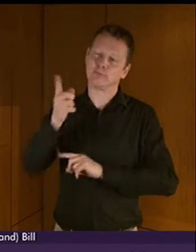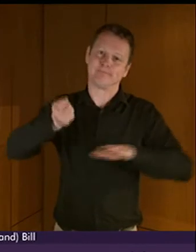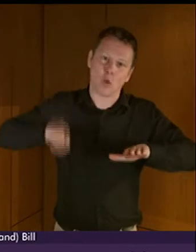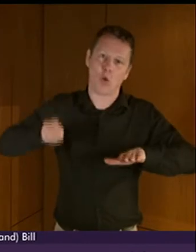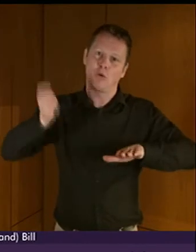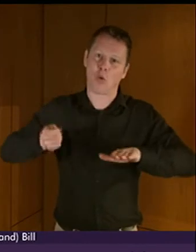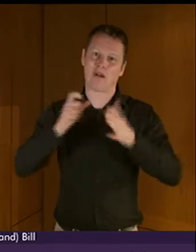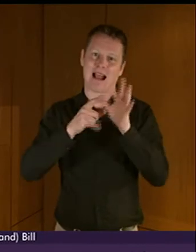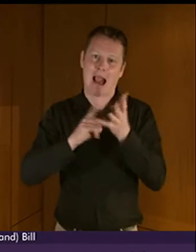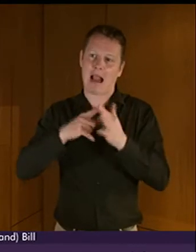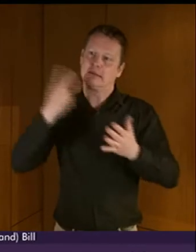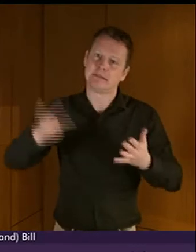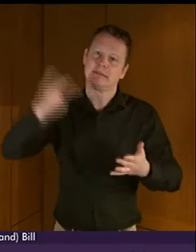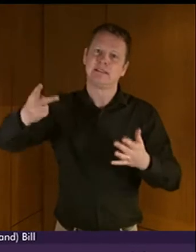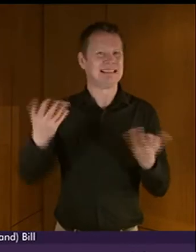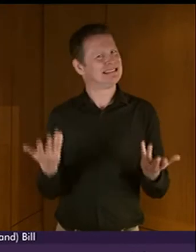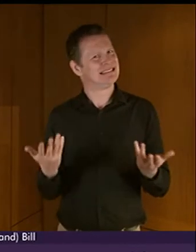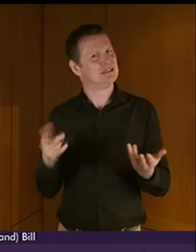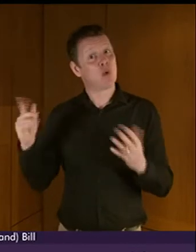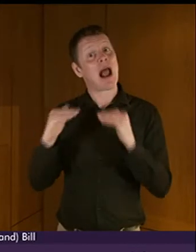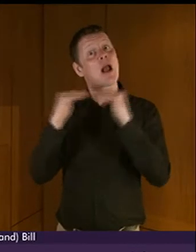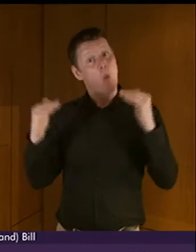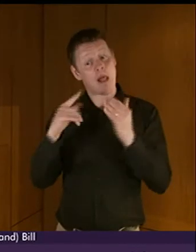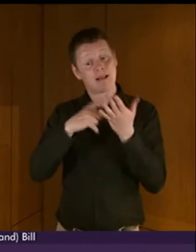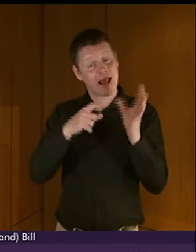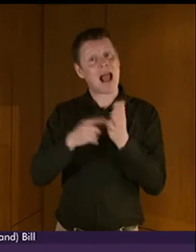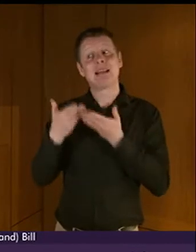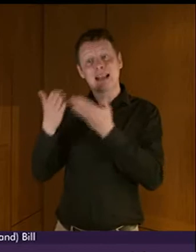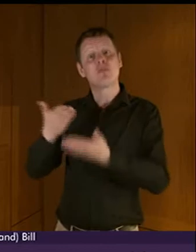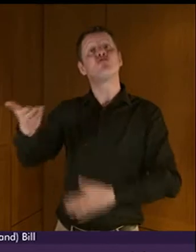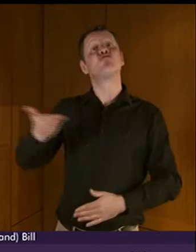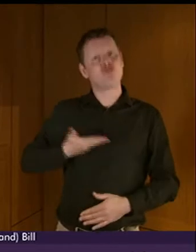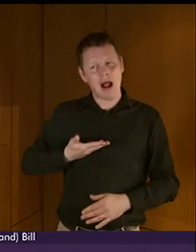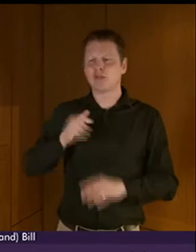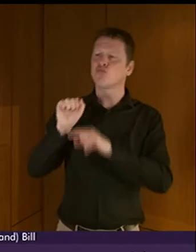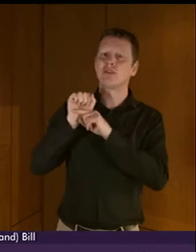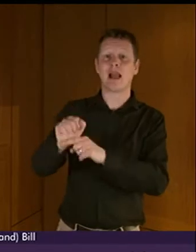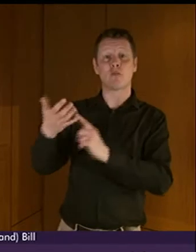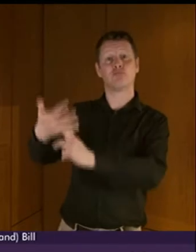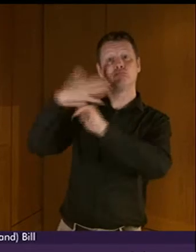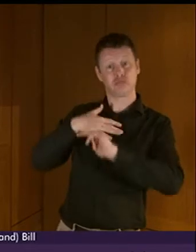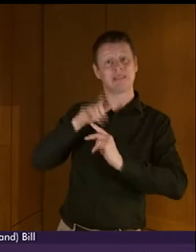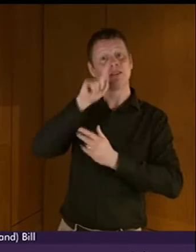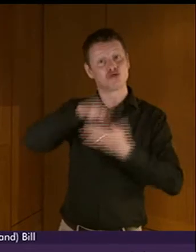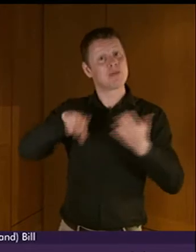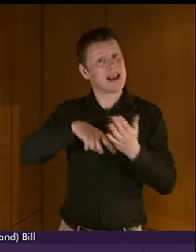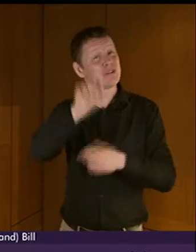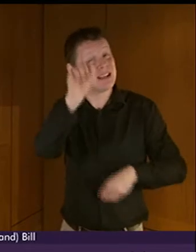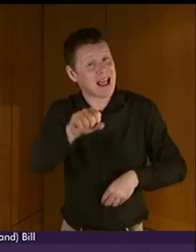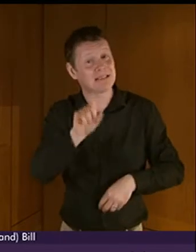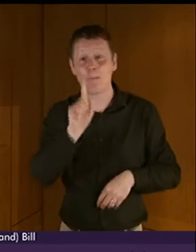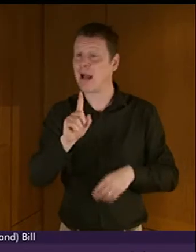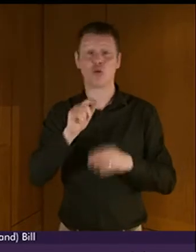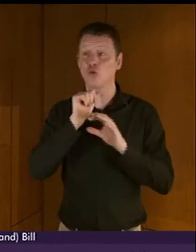go on to say that the Equality Act accords rights to individuals to protect them from discrimination but it does not protect or